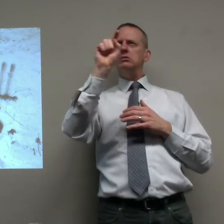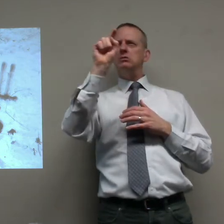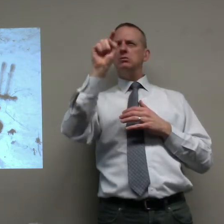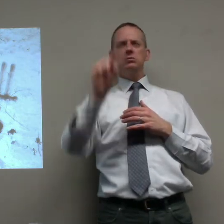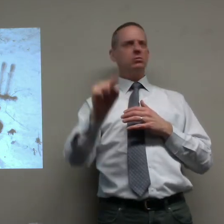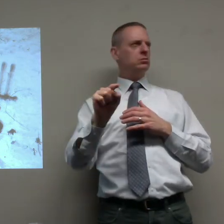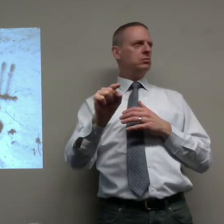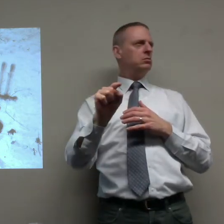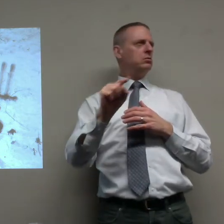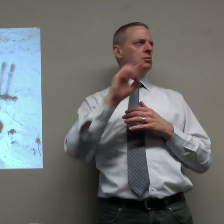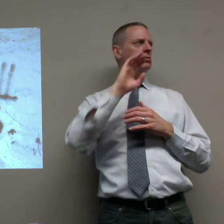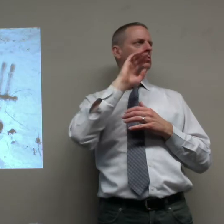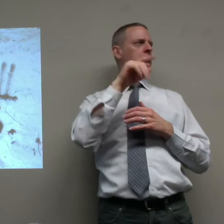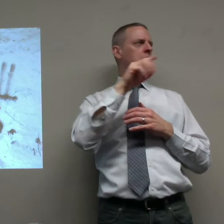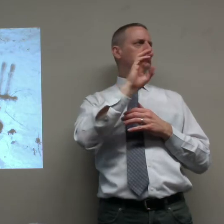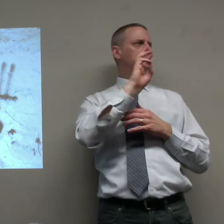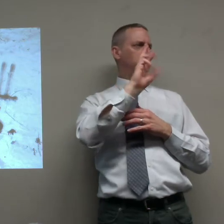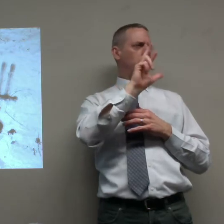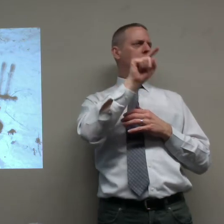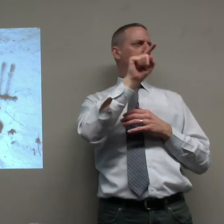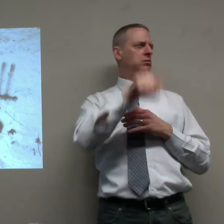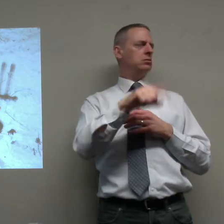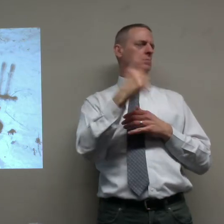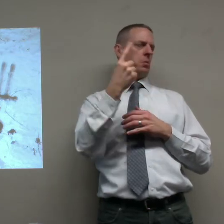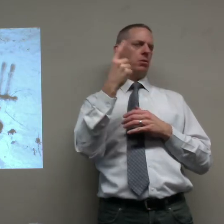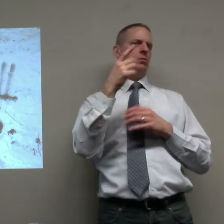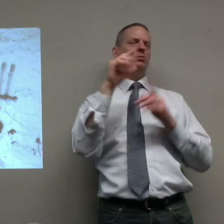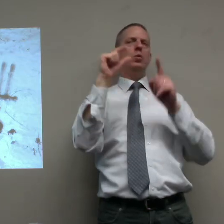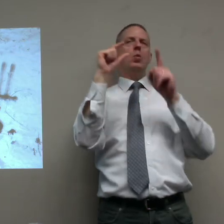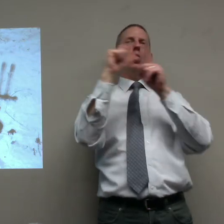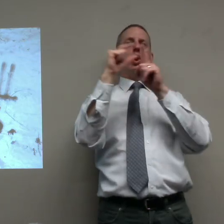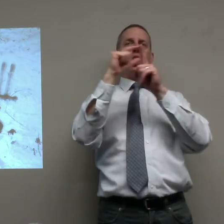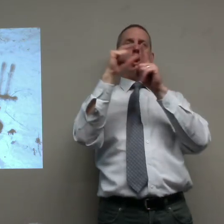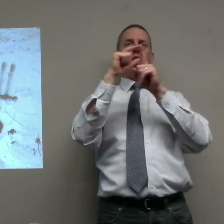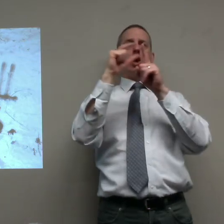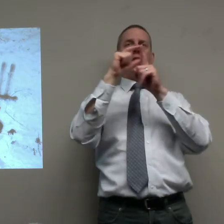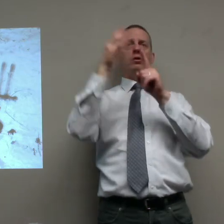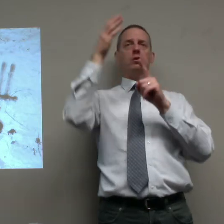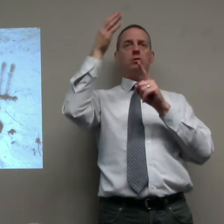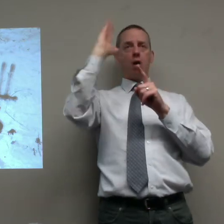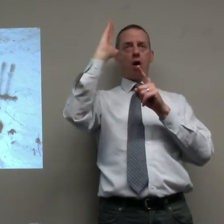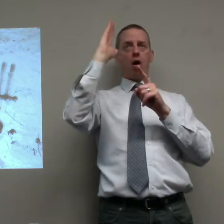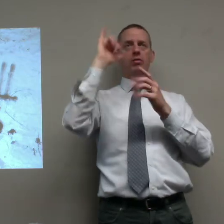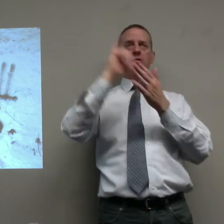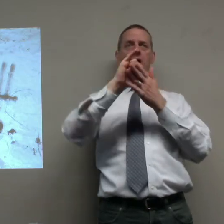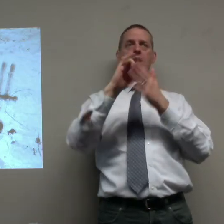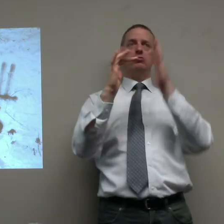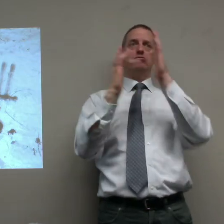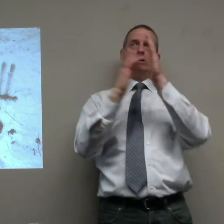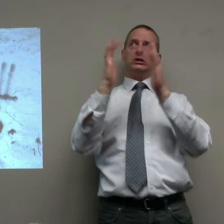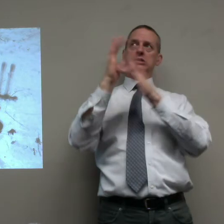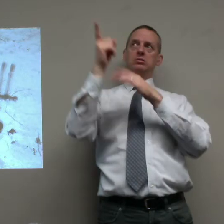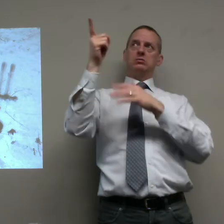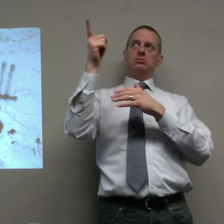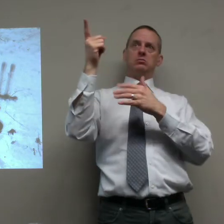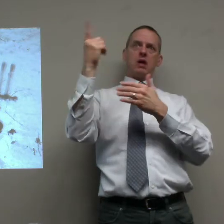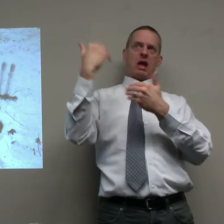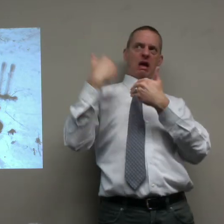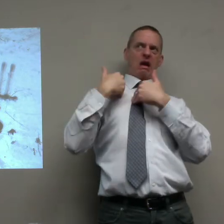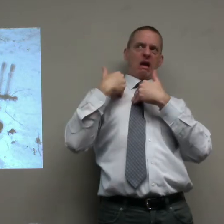It's first. The word of God, that means Jesus, right